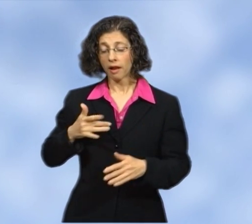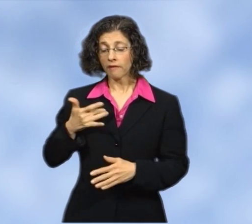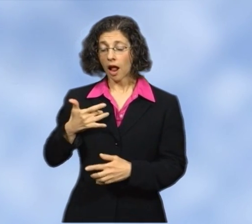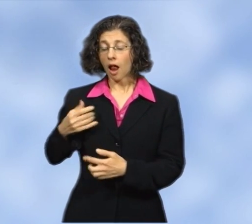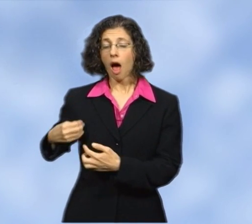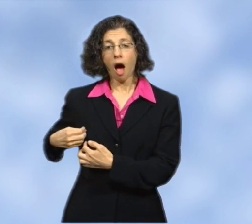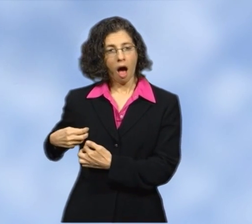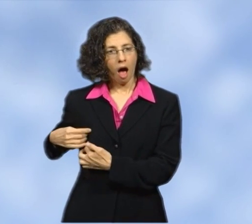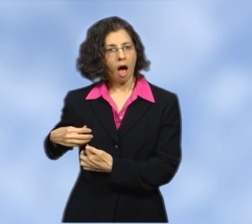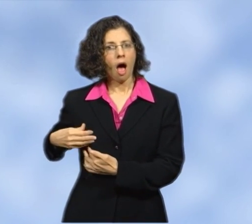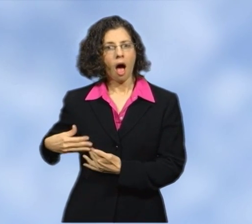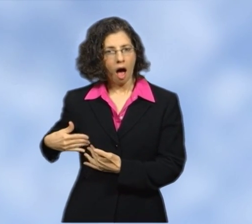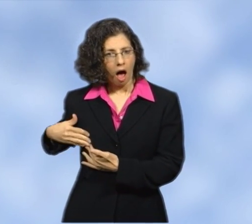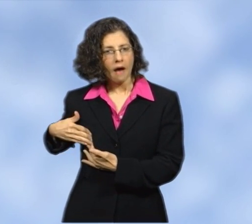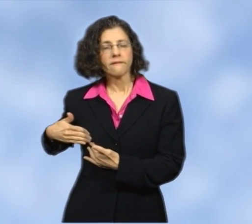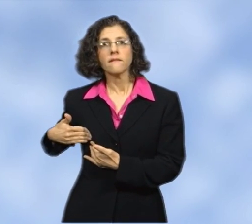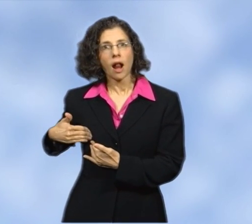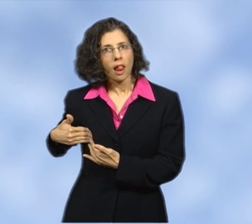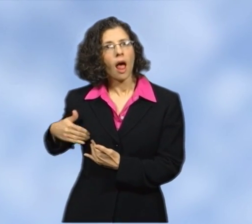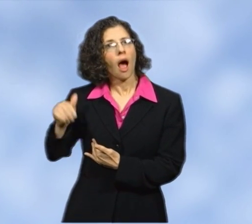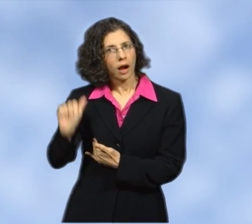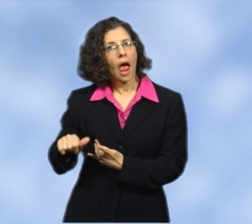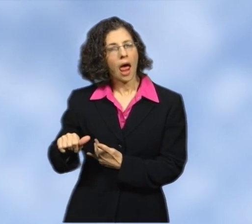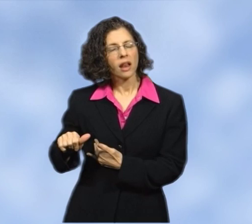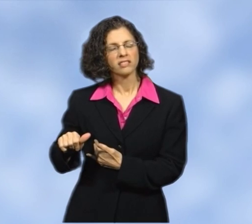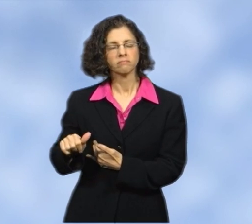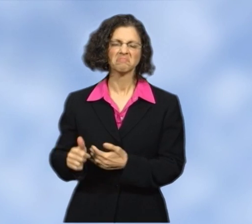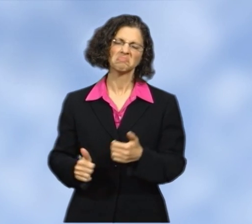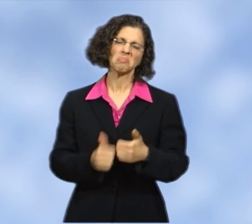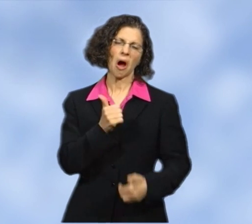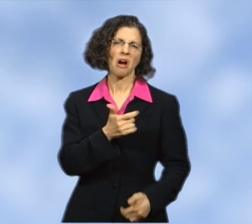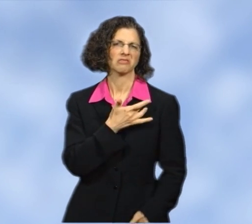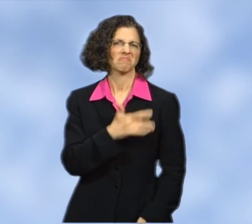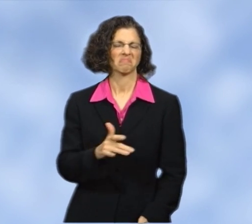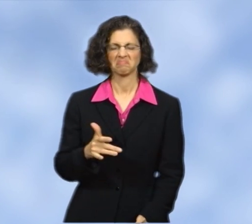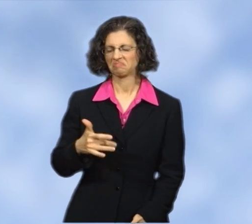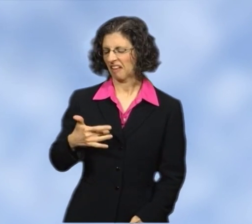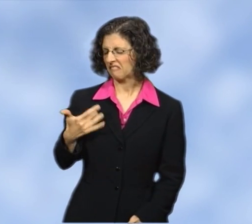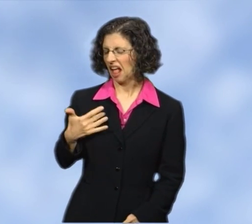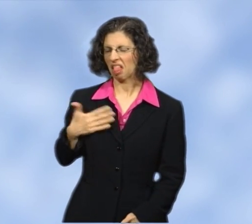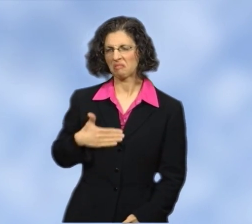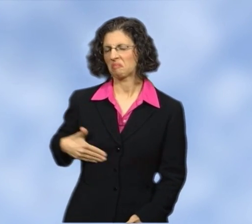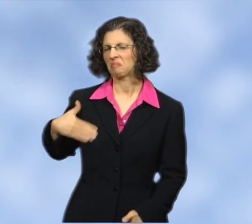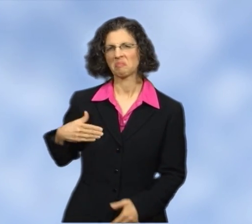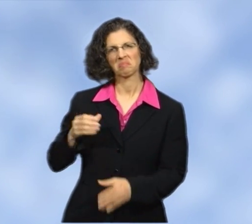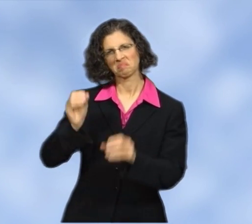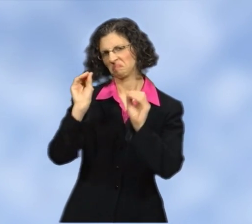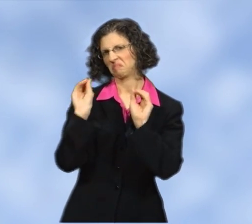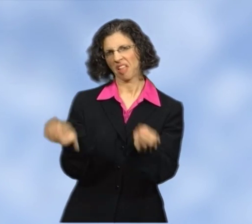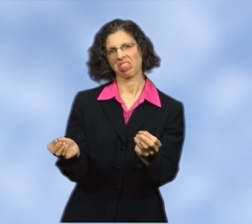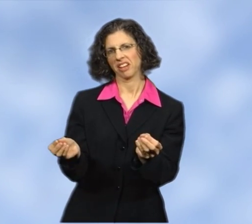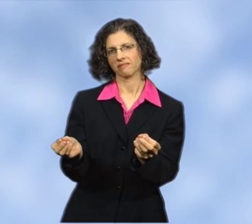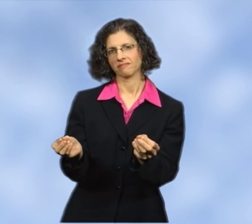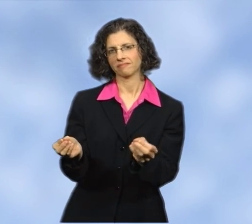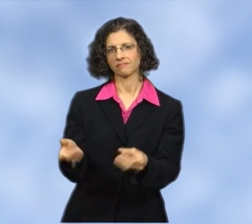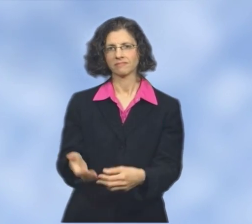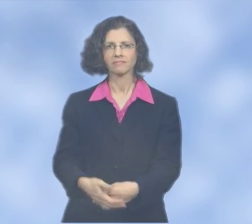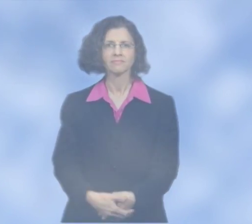while some feeling may return, most women have no sensation in the reconstructed breast. in did